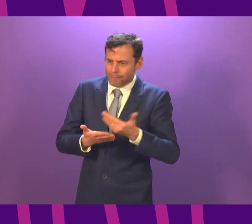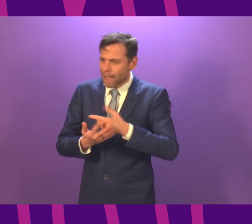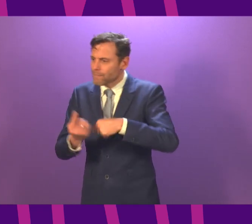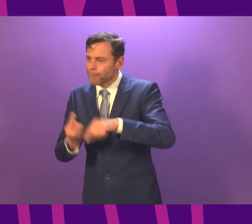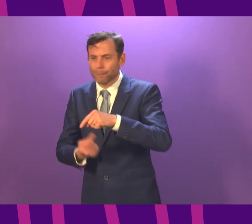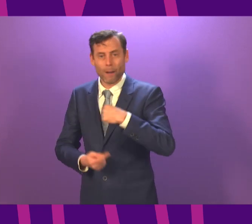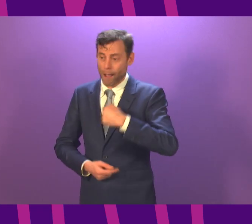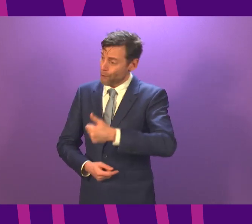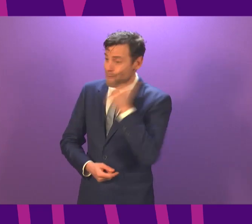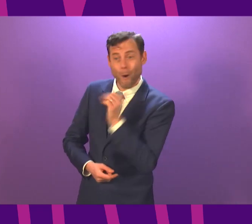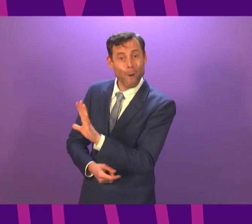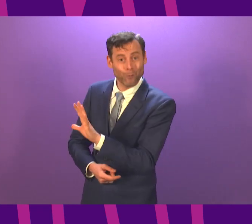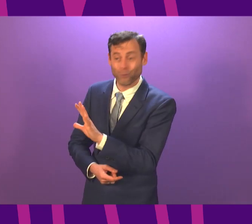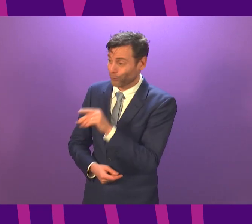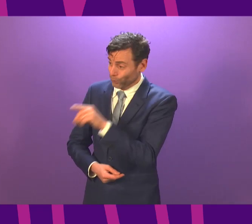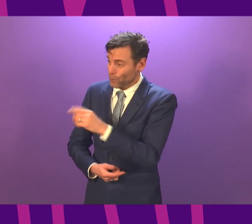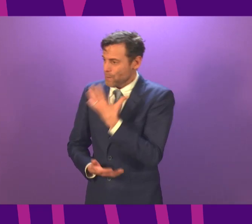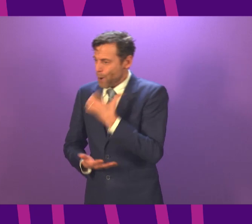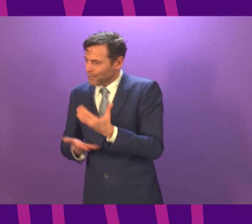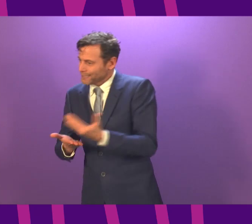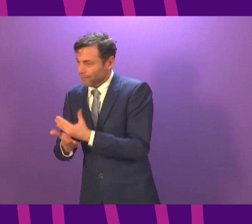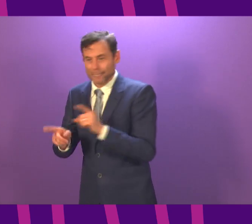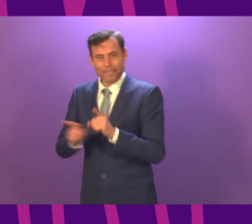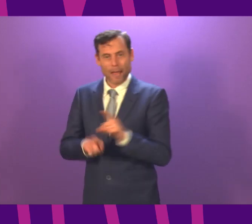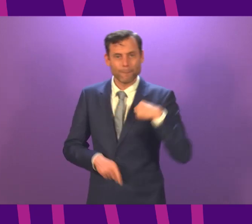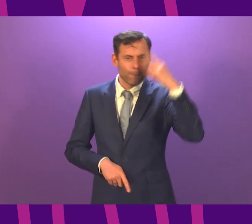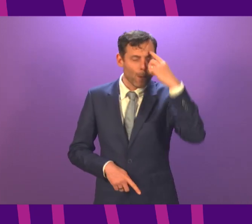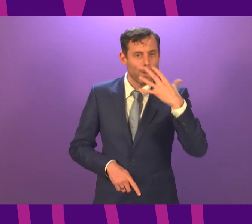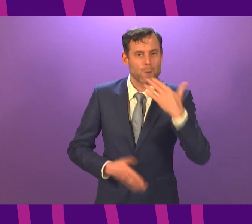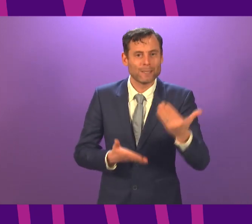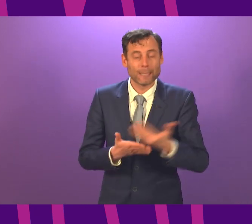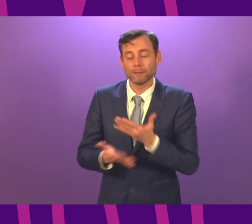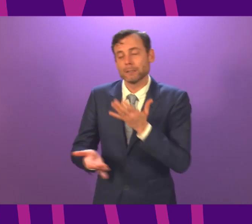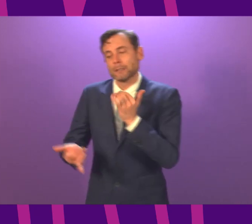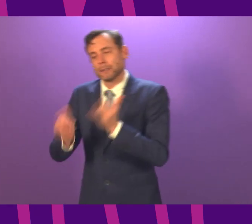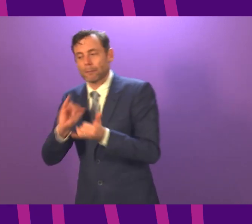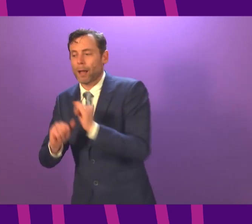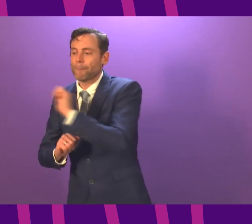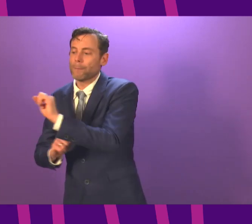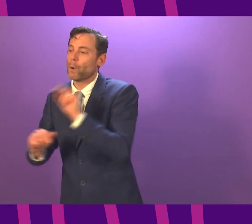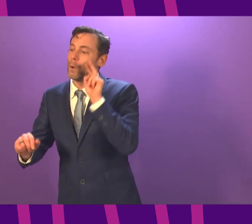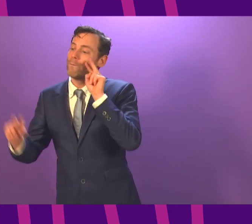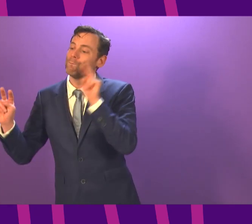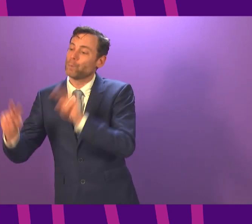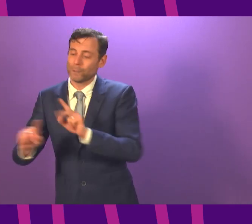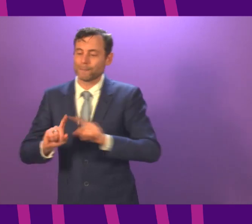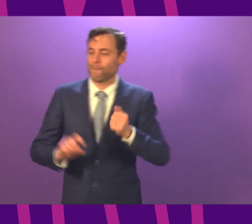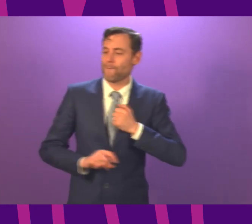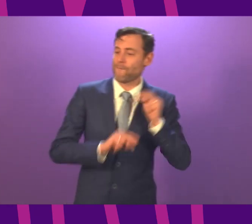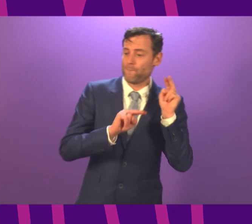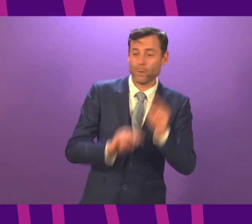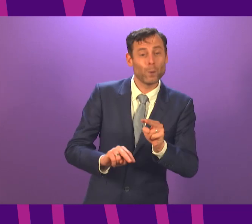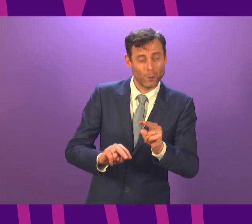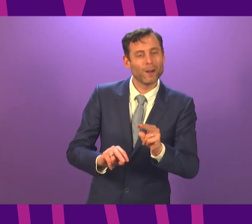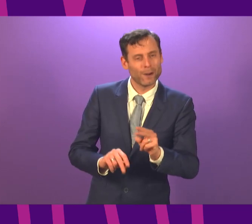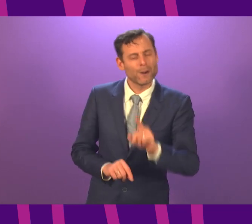That doesn't mean we will always reach a position where we're in absolute agreement. The issue of schools has been contentious. But the commitment I will give